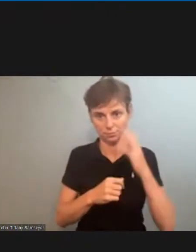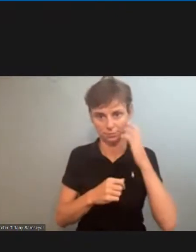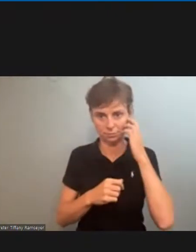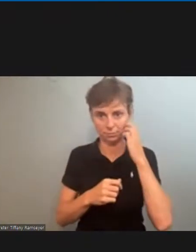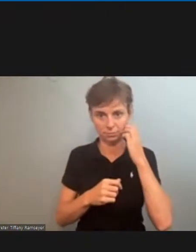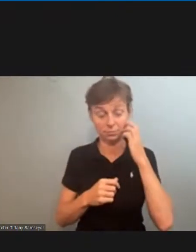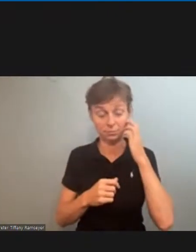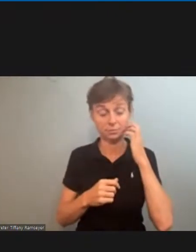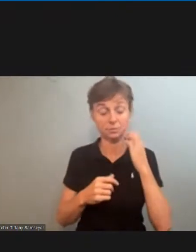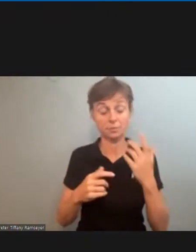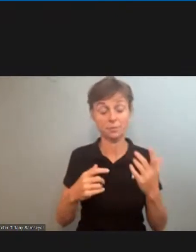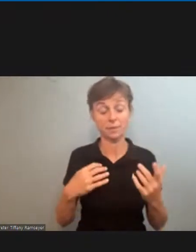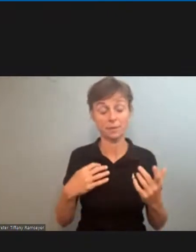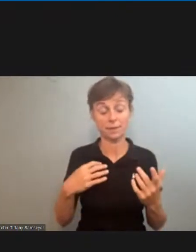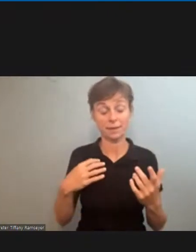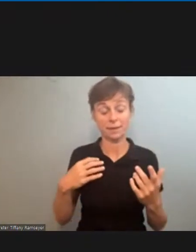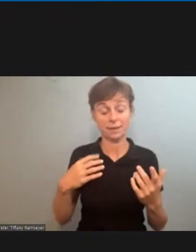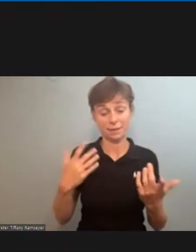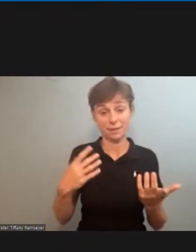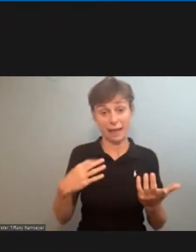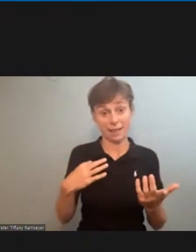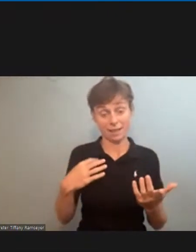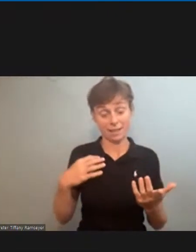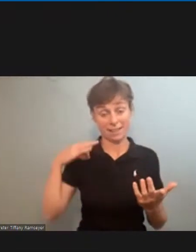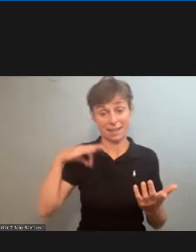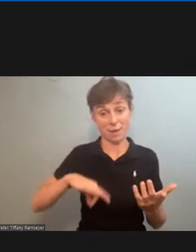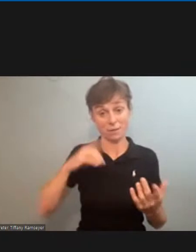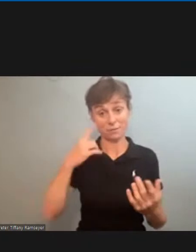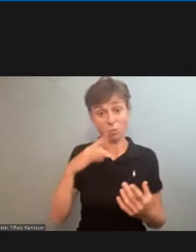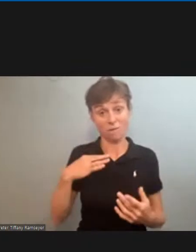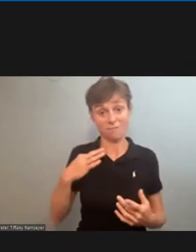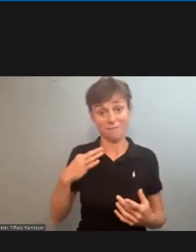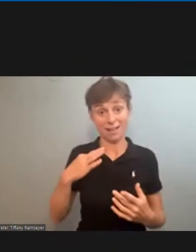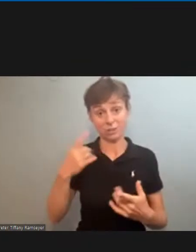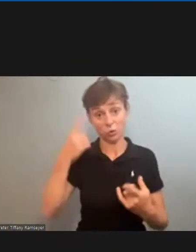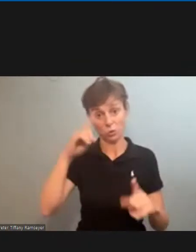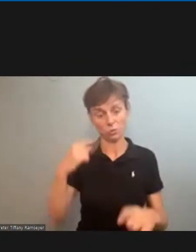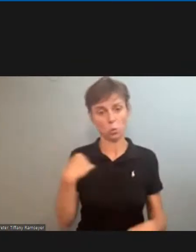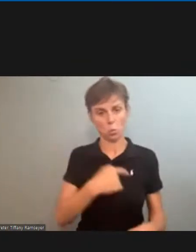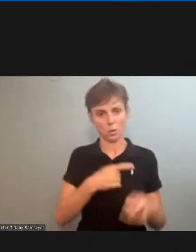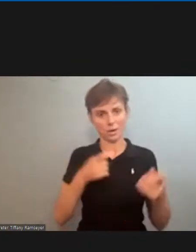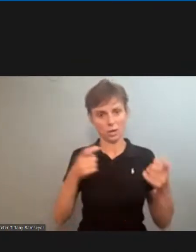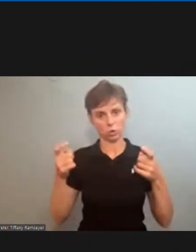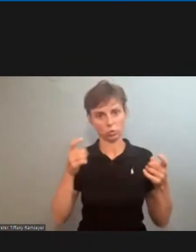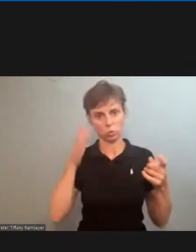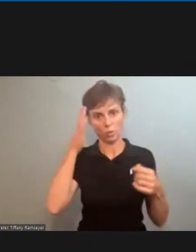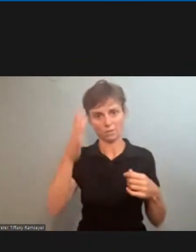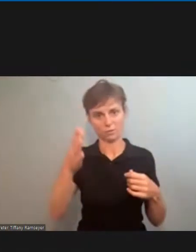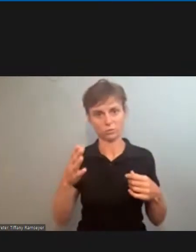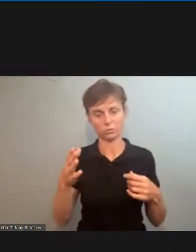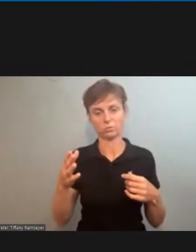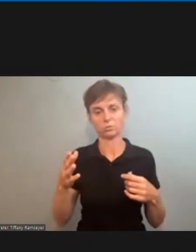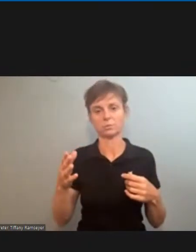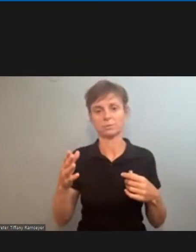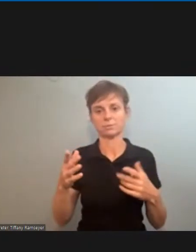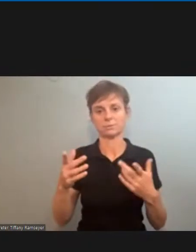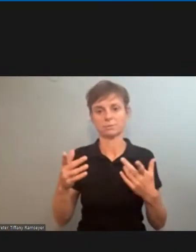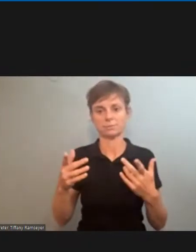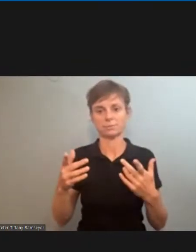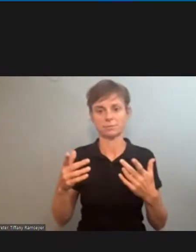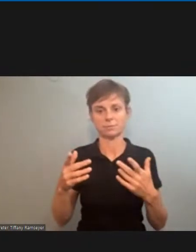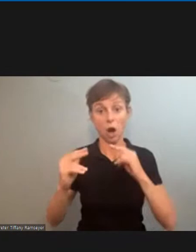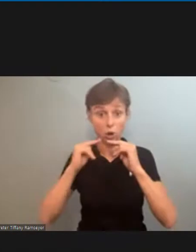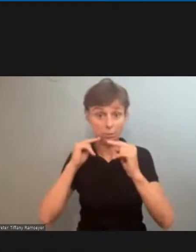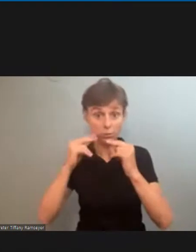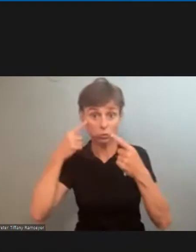agreement is we're in control of our own destiny and interest arbitration can be very risky for both sides uh not just